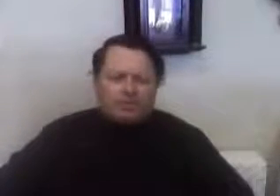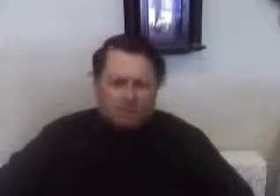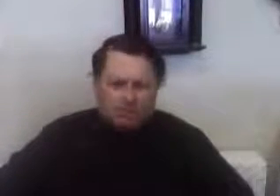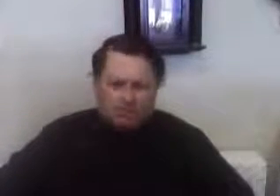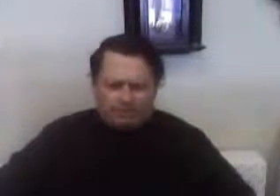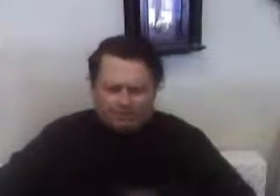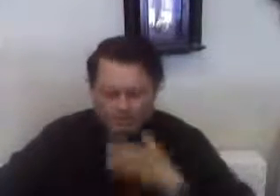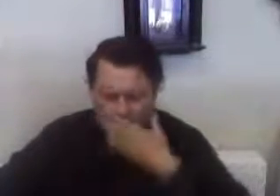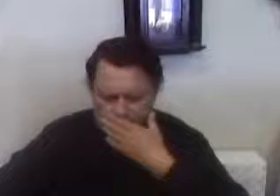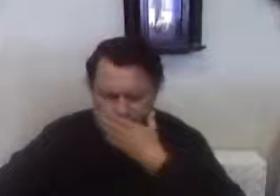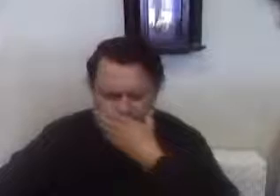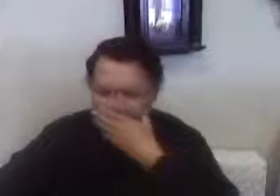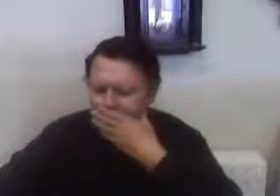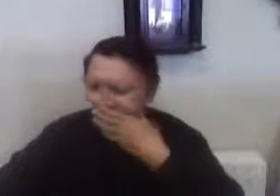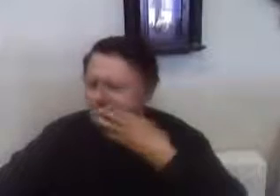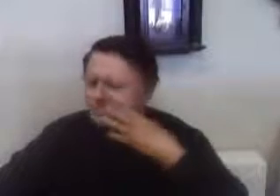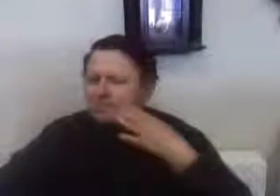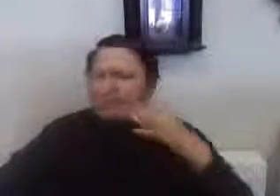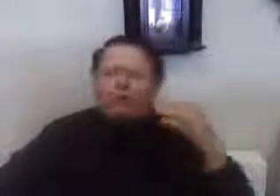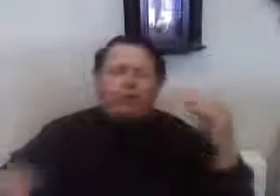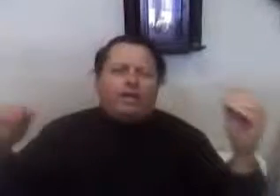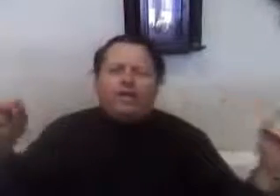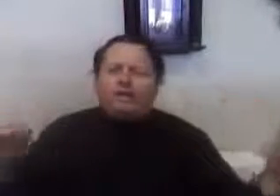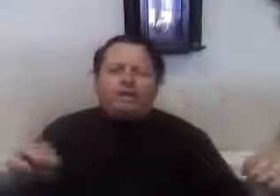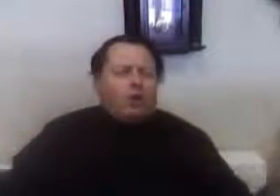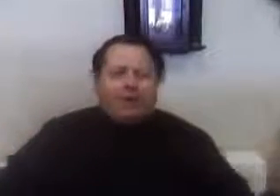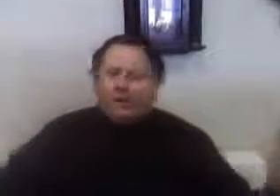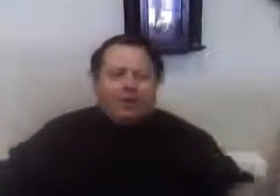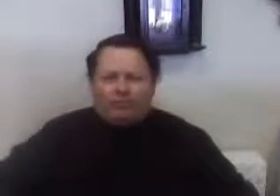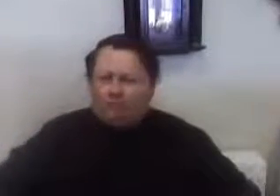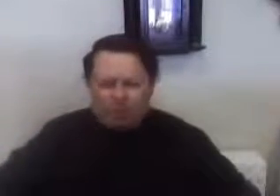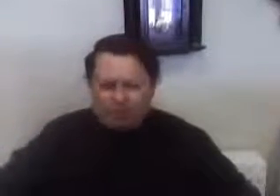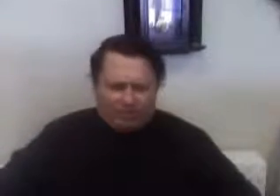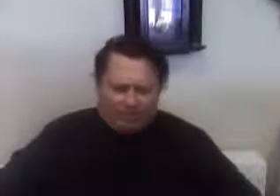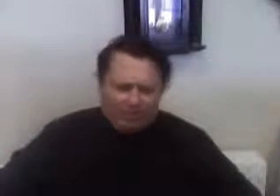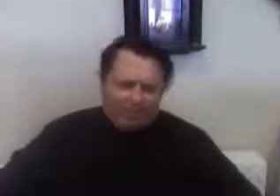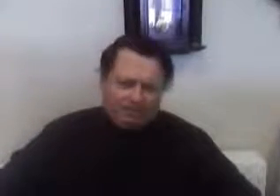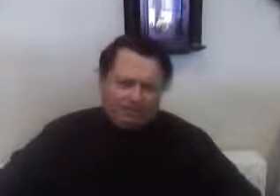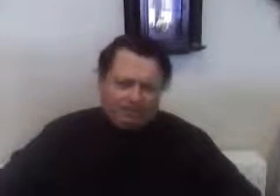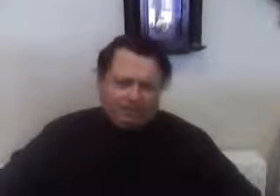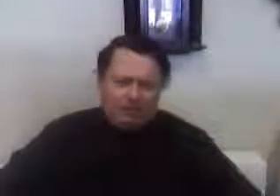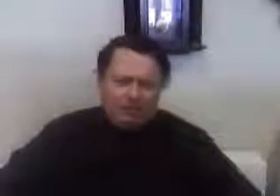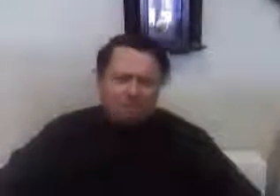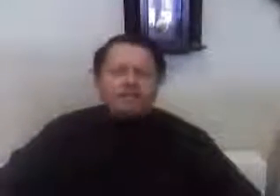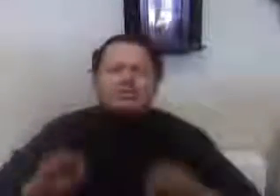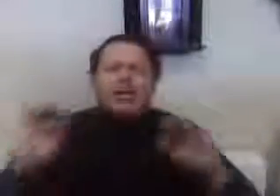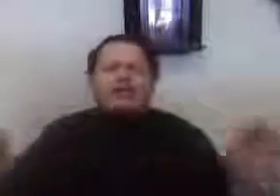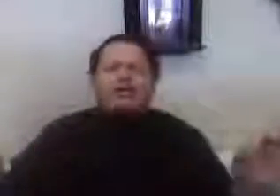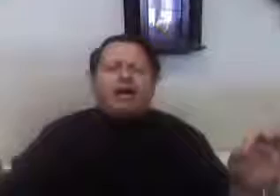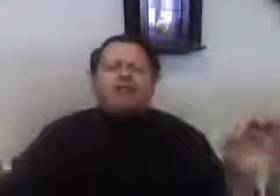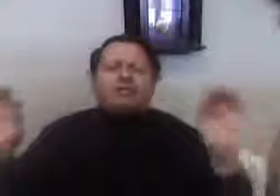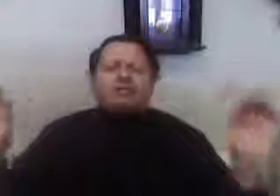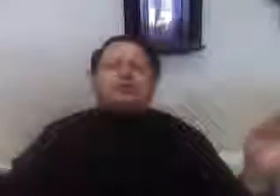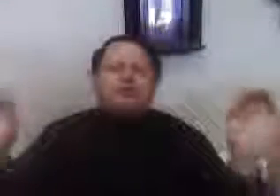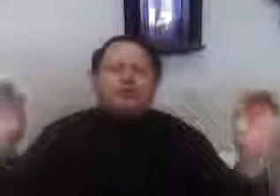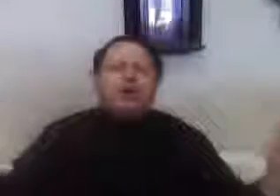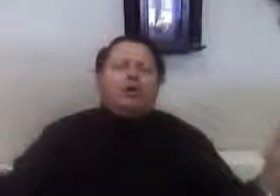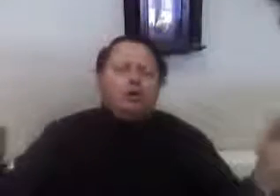of Socialism. But we're not going to talk about forms of government. This is Economics 201.